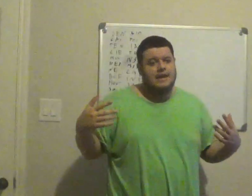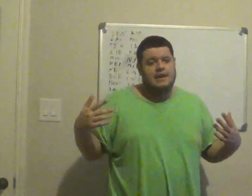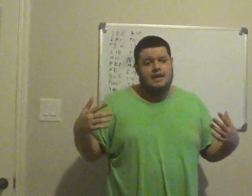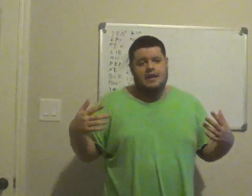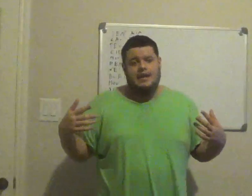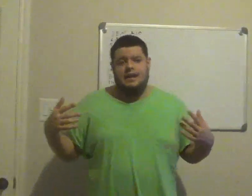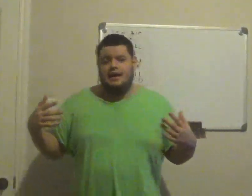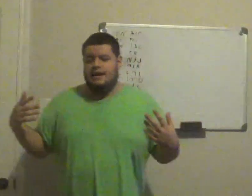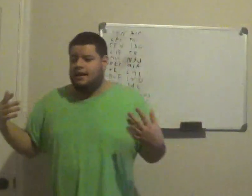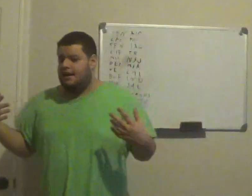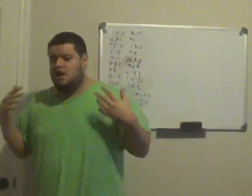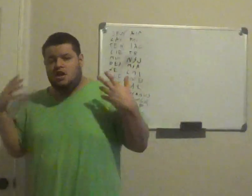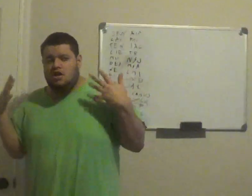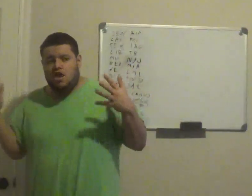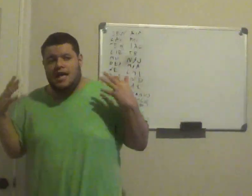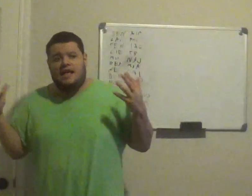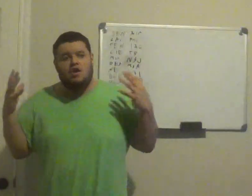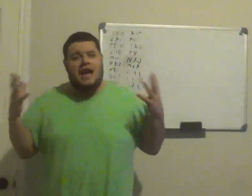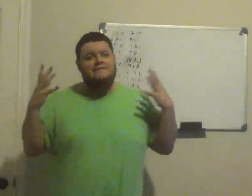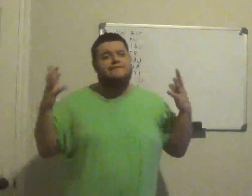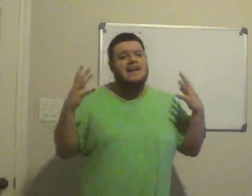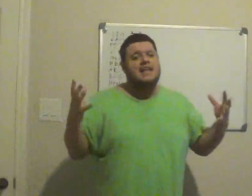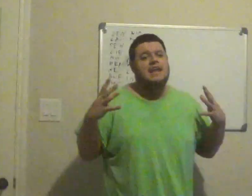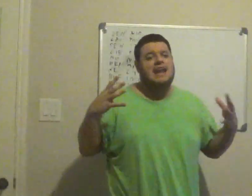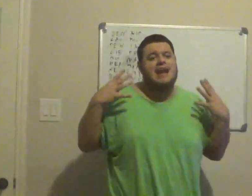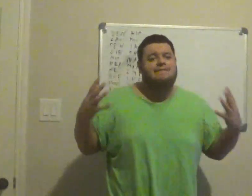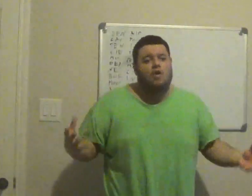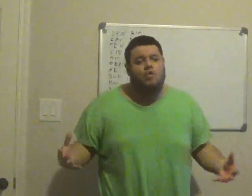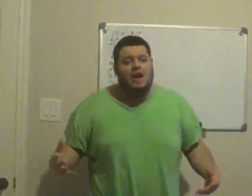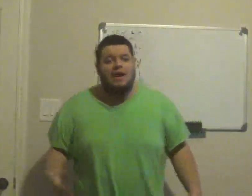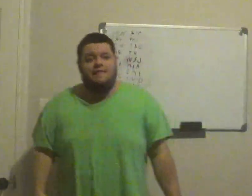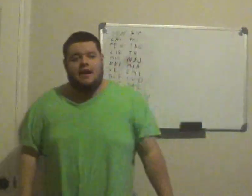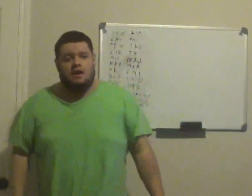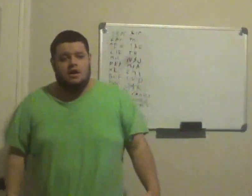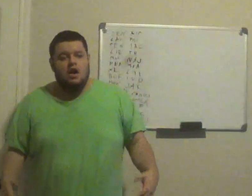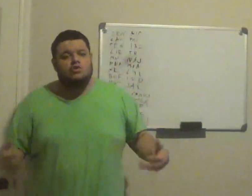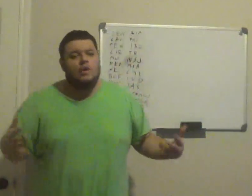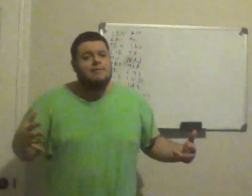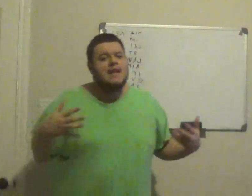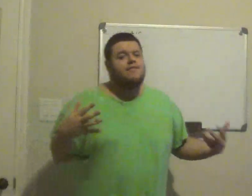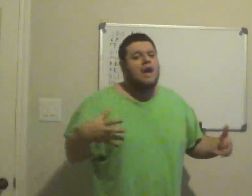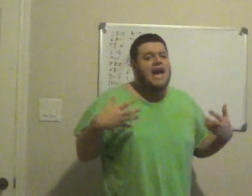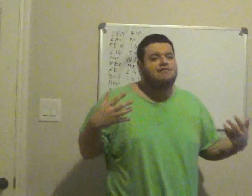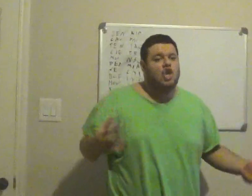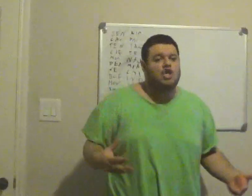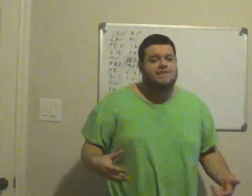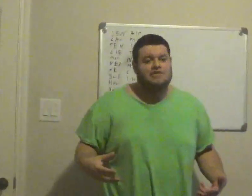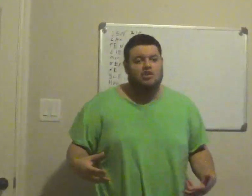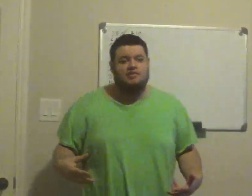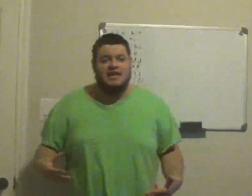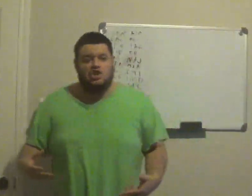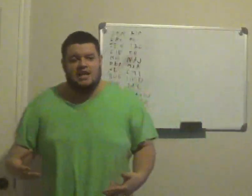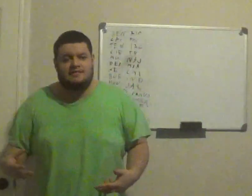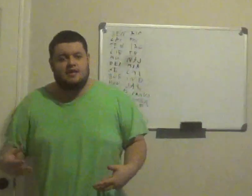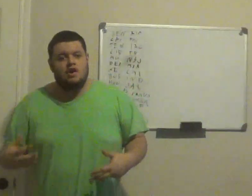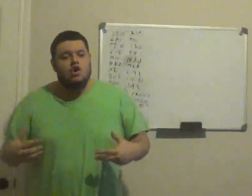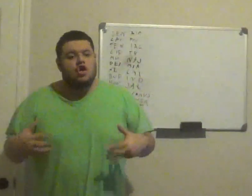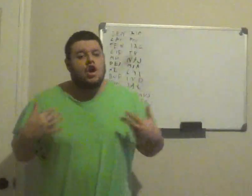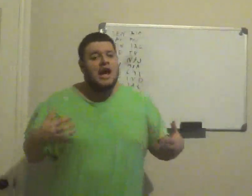you're not fitting an NFL crowd in there, so even if you have Chargers fans in Los Angeles, you're not